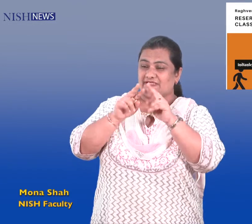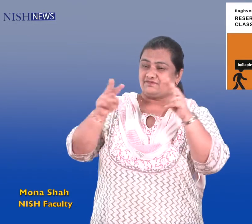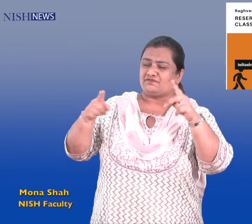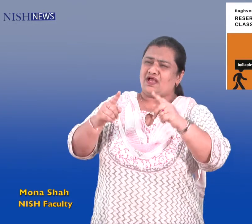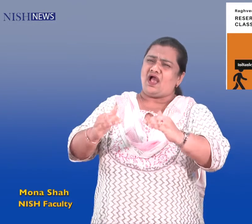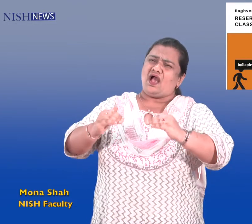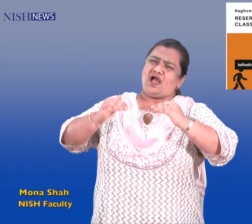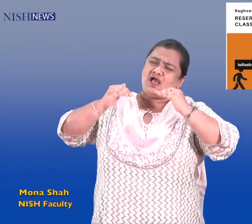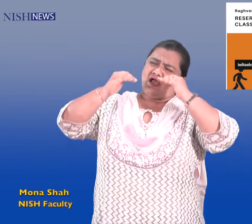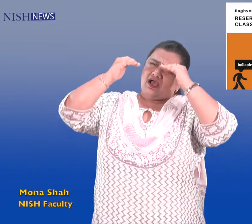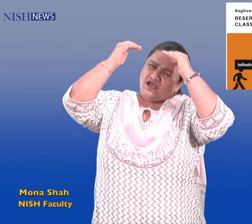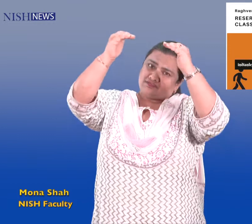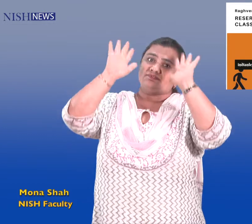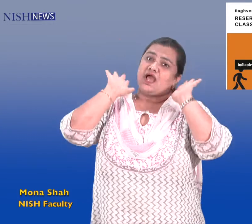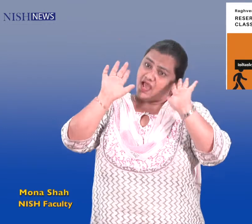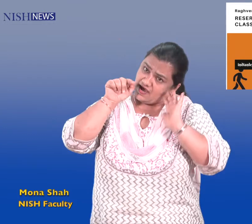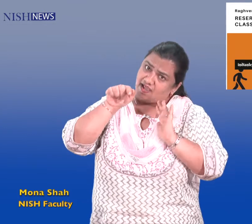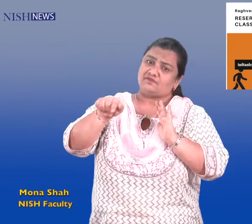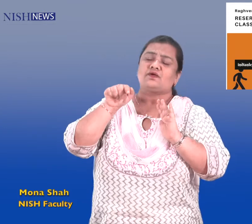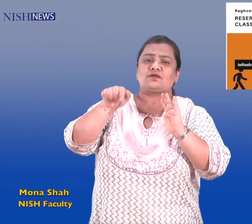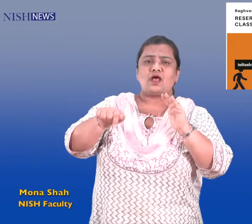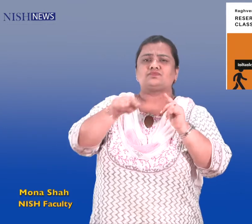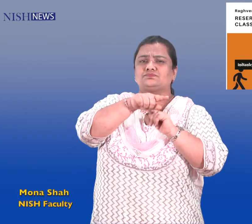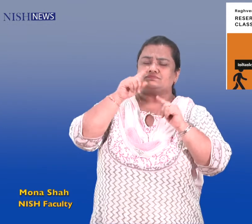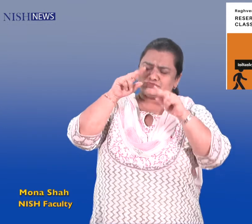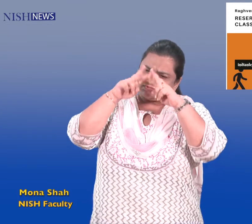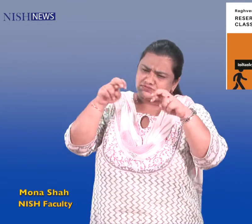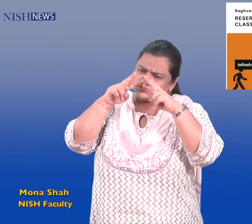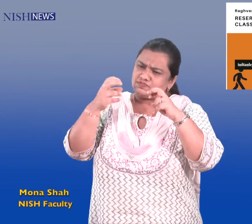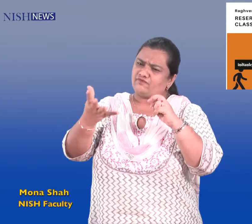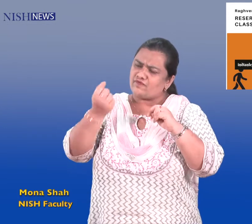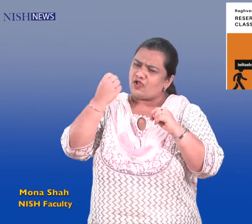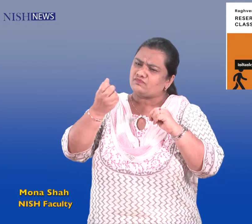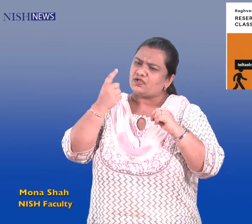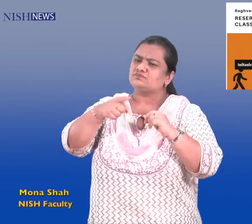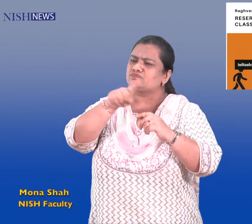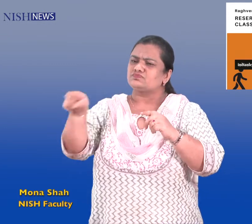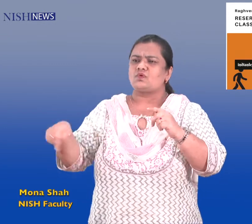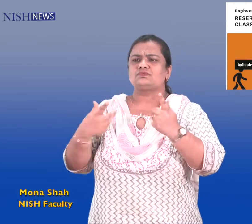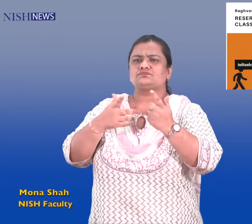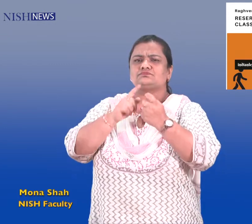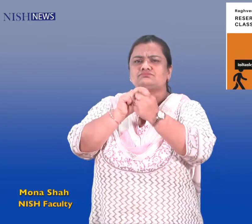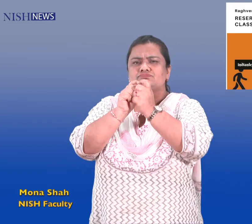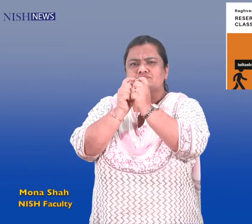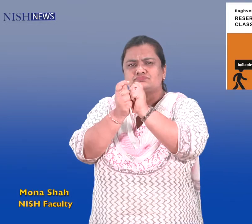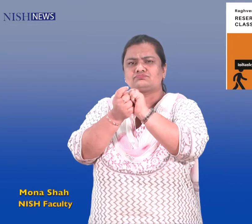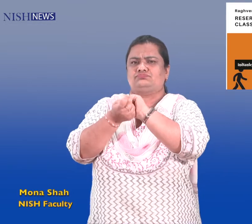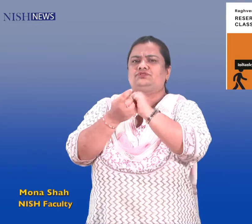as part of a social economic survey. The sample survey is to find out the level of economic deprivation among